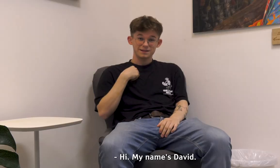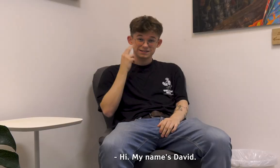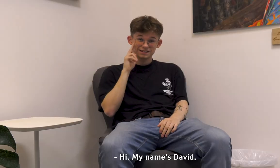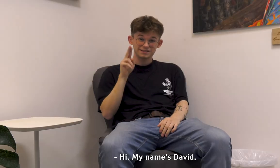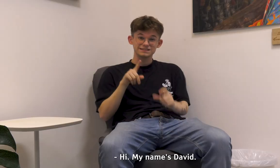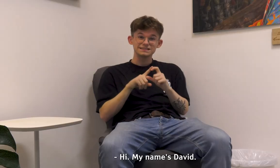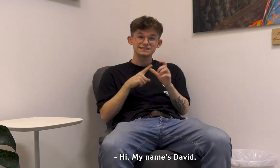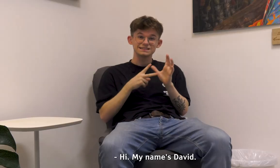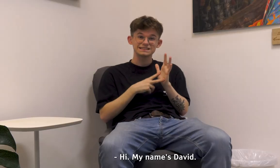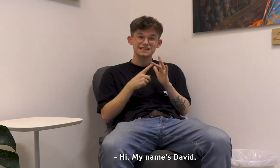Hi, my name's David.